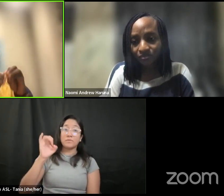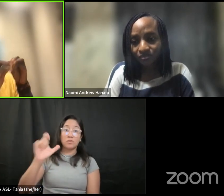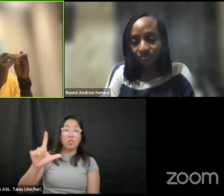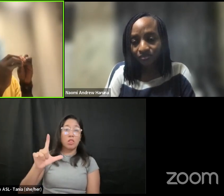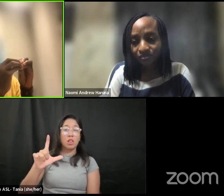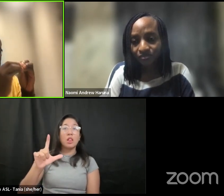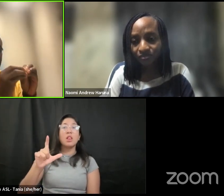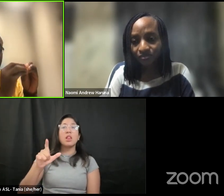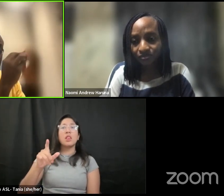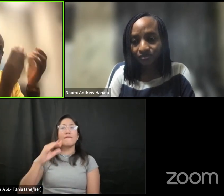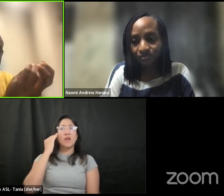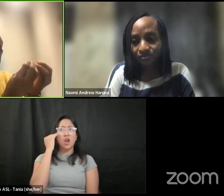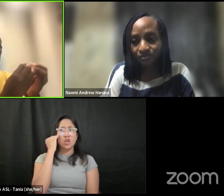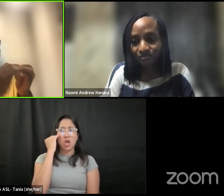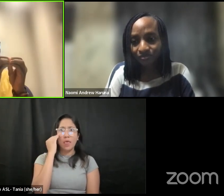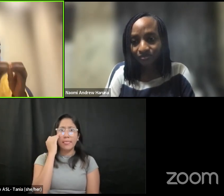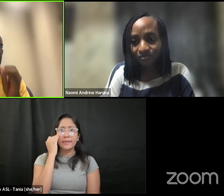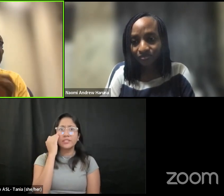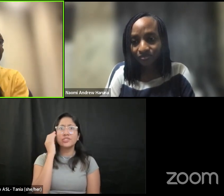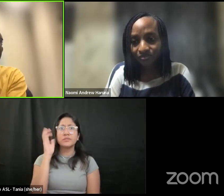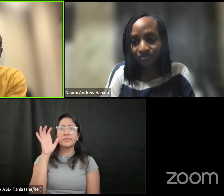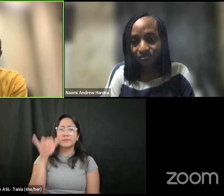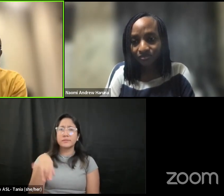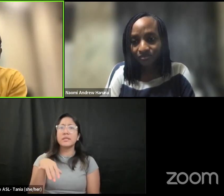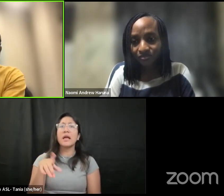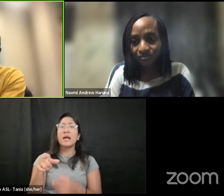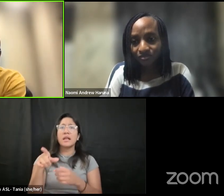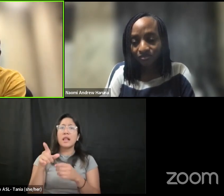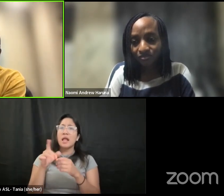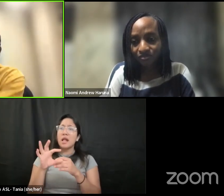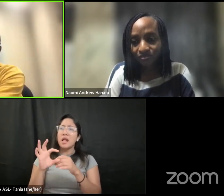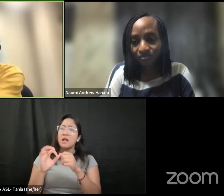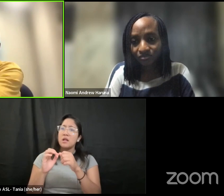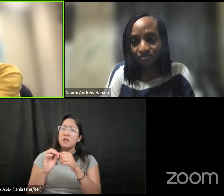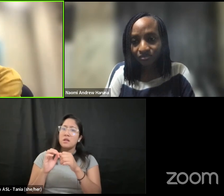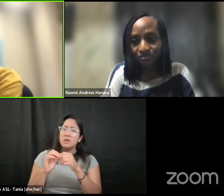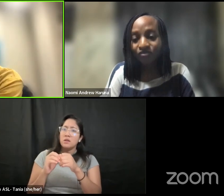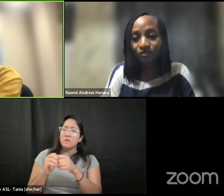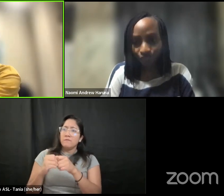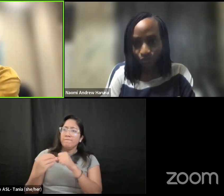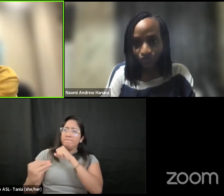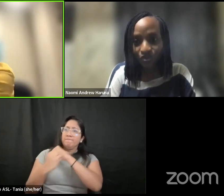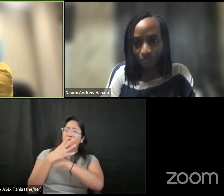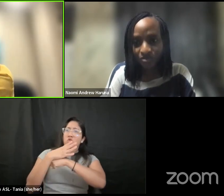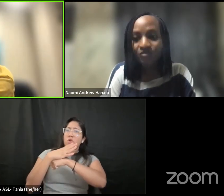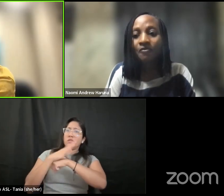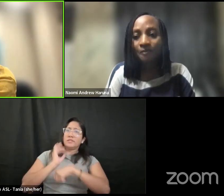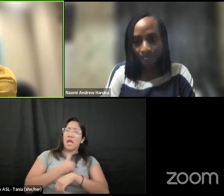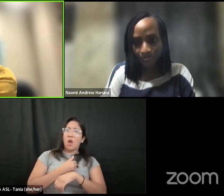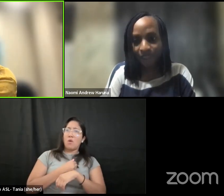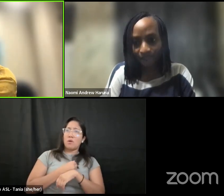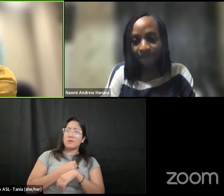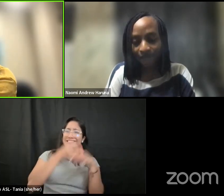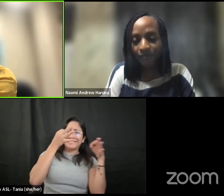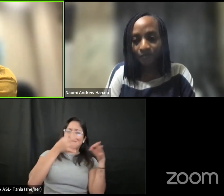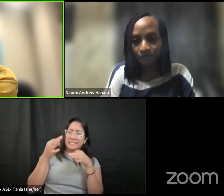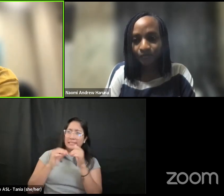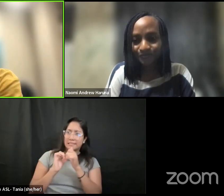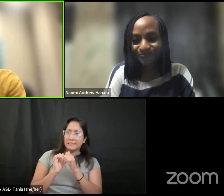how can the knowledge as capital how can it drive our choices of who funds us and who doesn't fund us